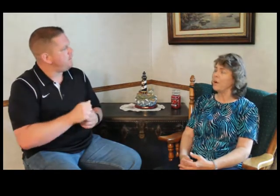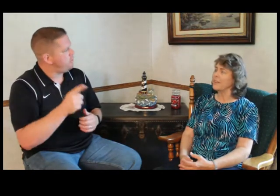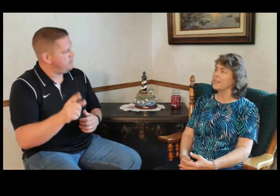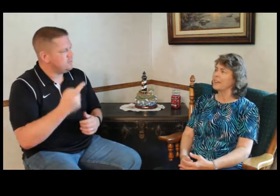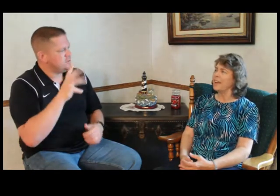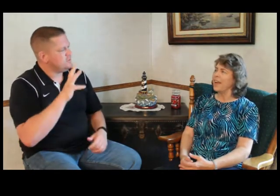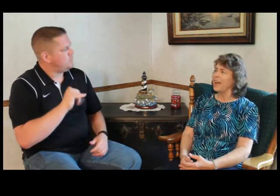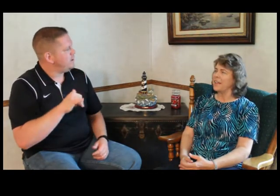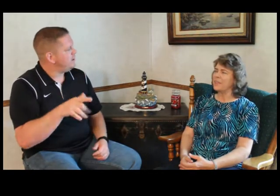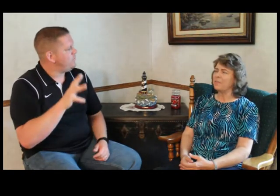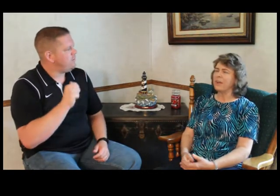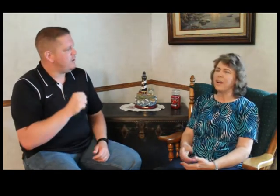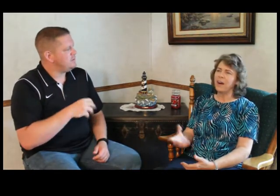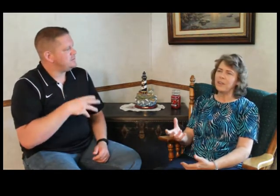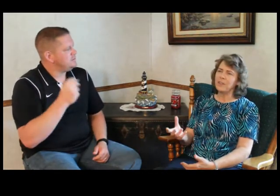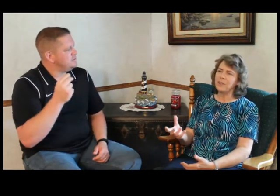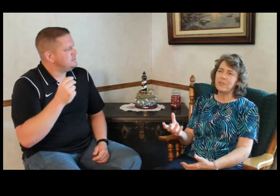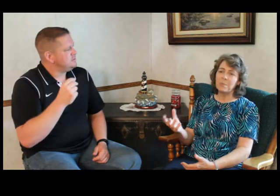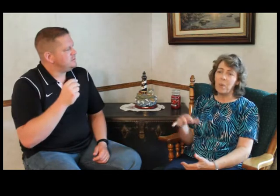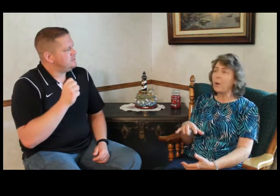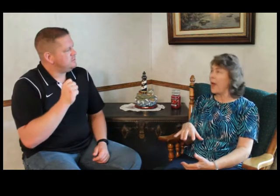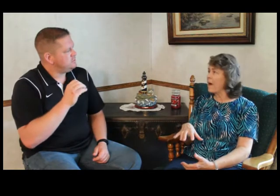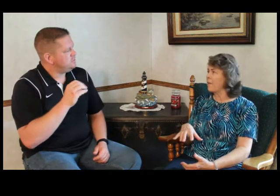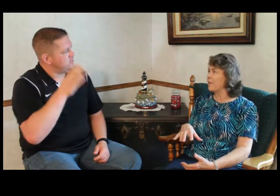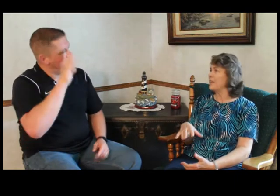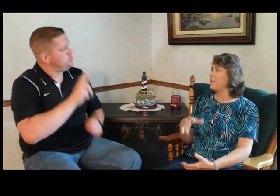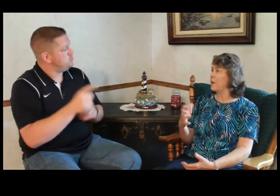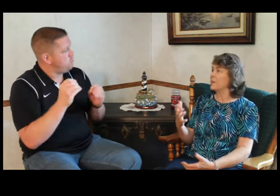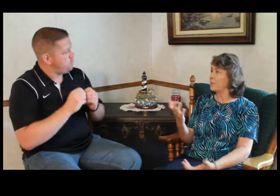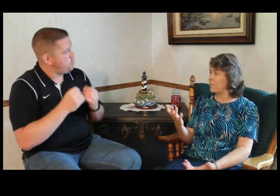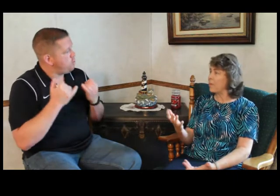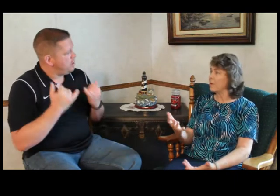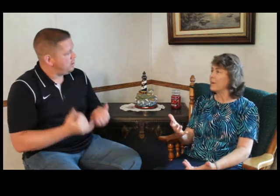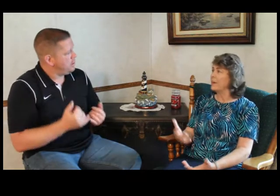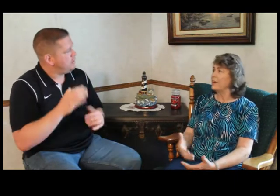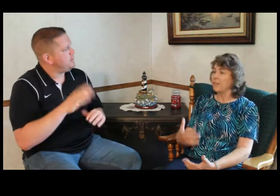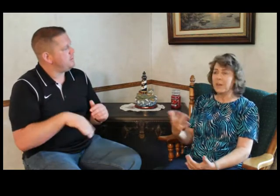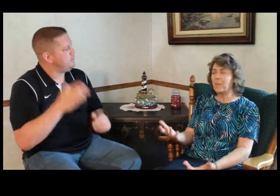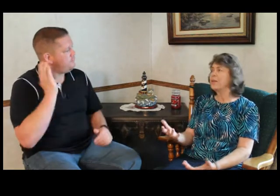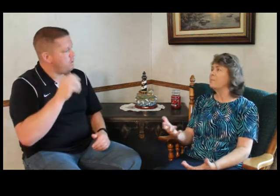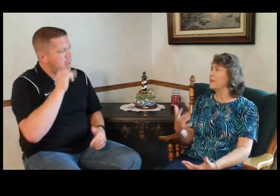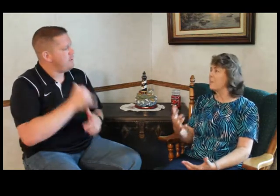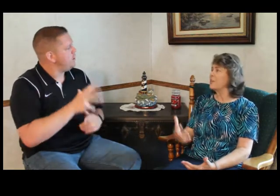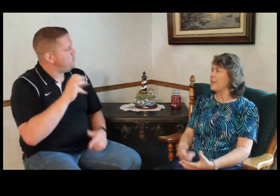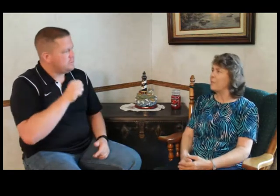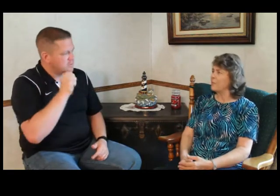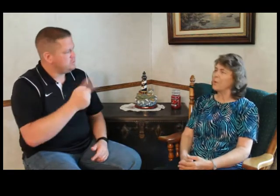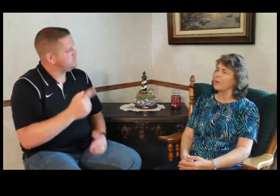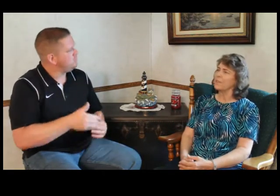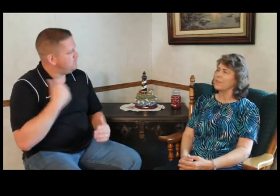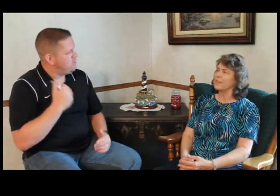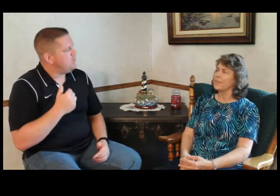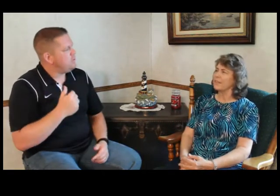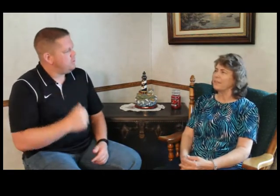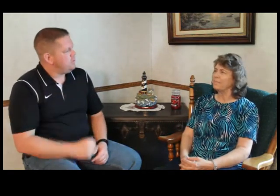was. And it seems like God used him more now than he was before. Not that he wasn't, but I'm just saying before it was okay.